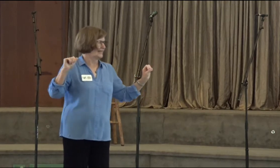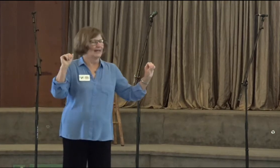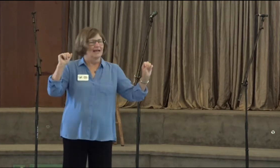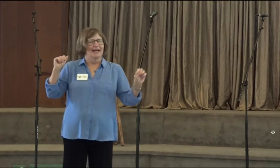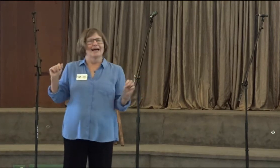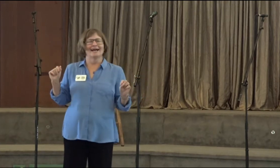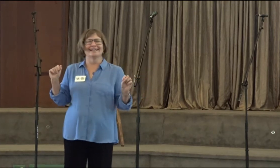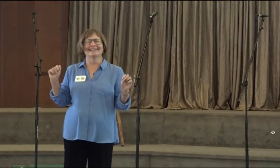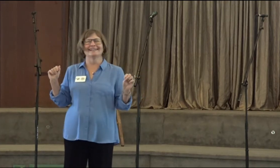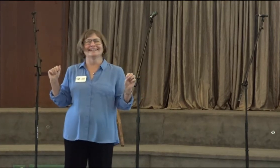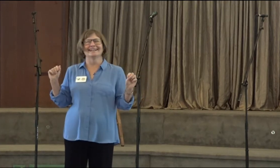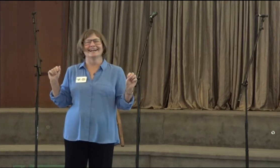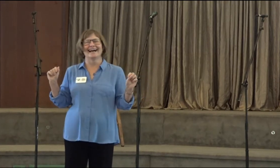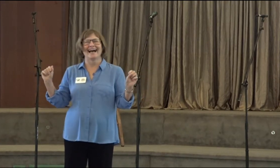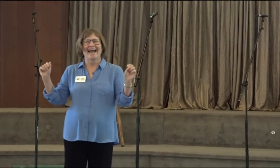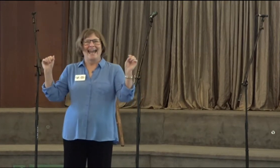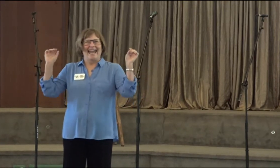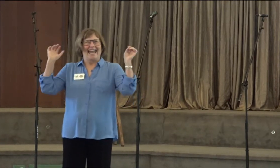kindly.